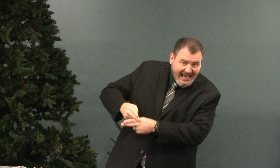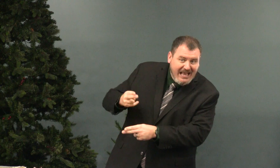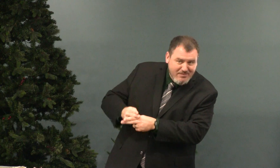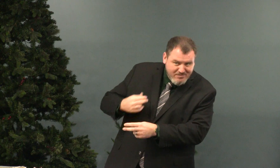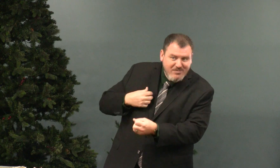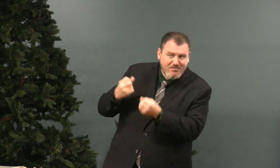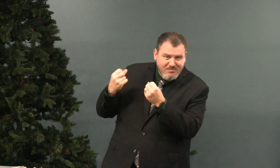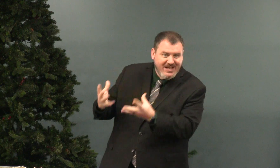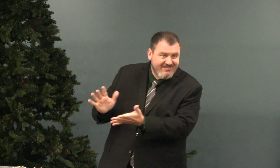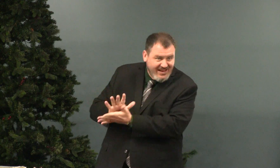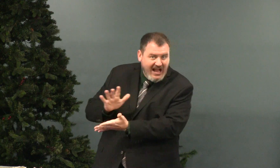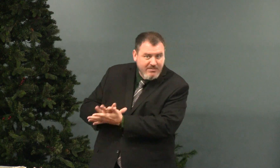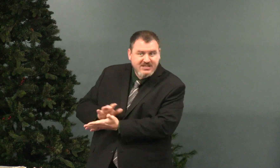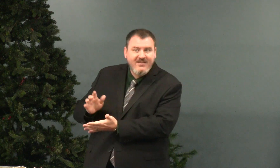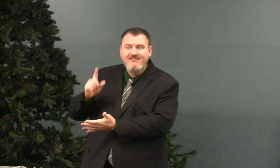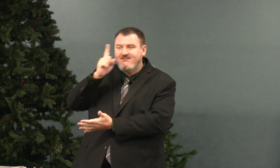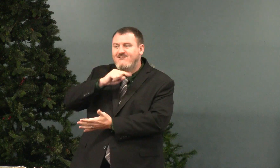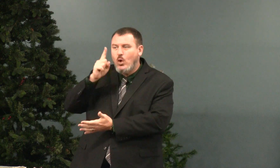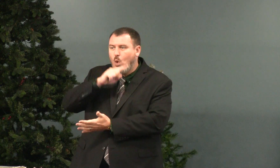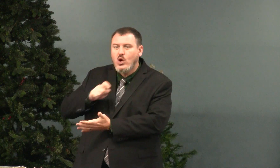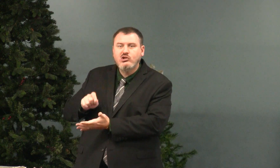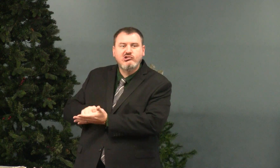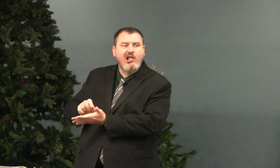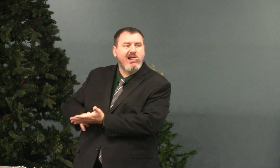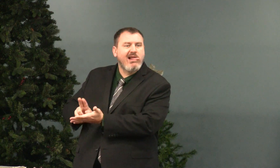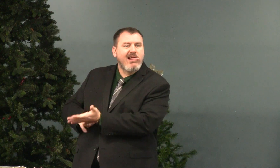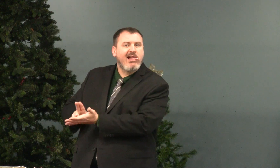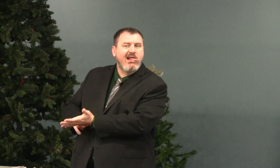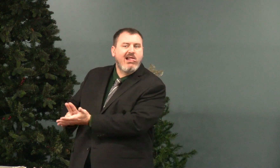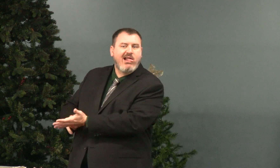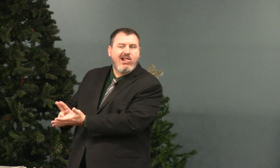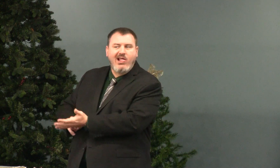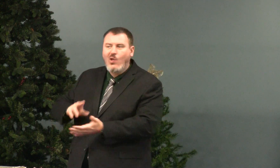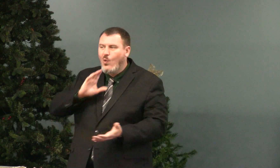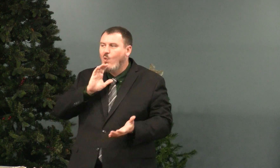Because he used his wife's name on lots of papers. He faked her signature.